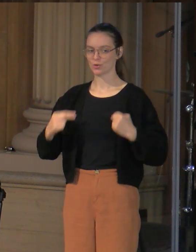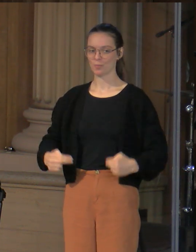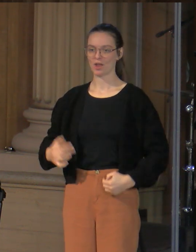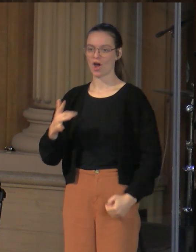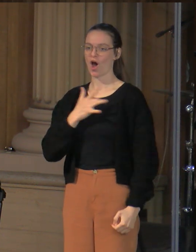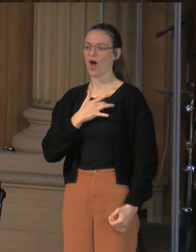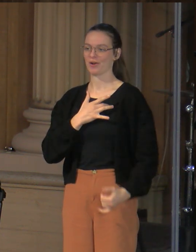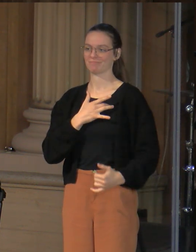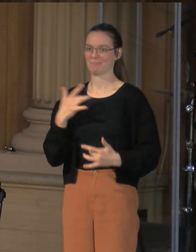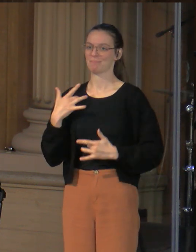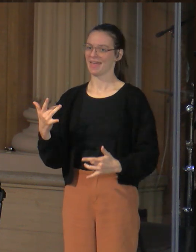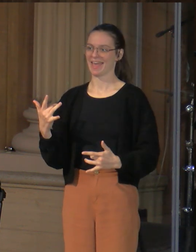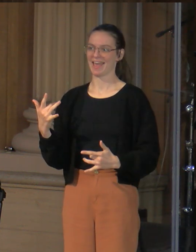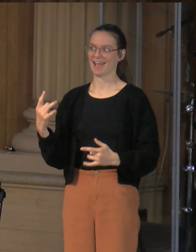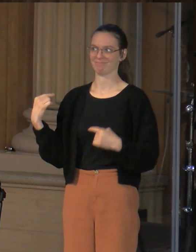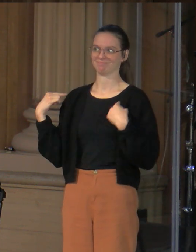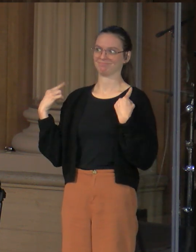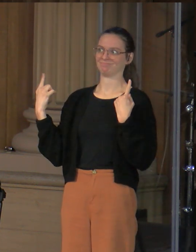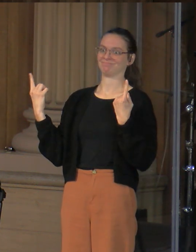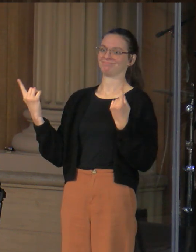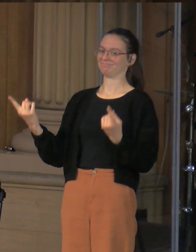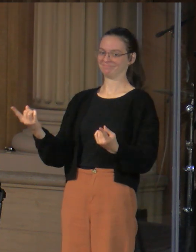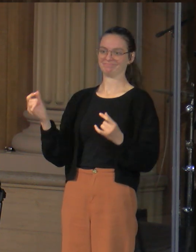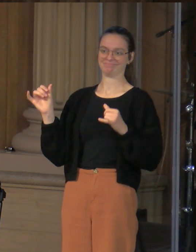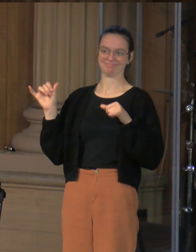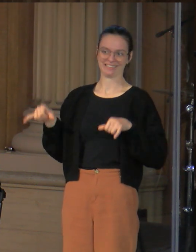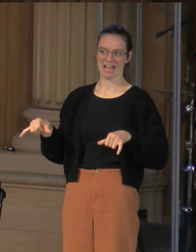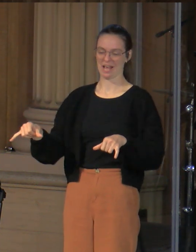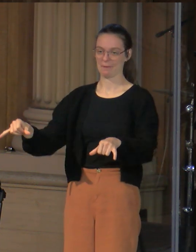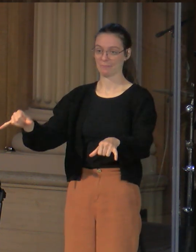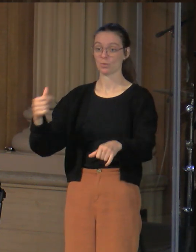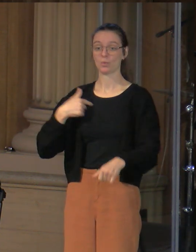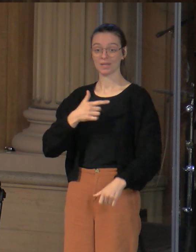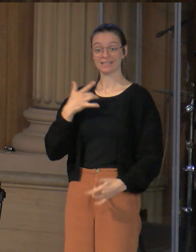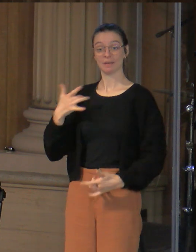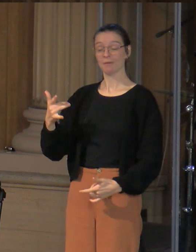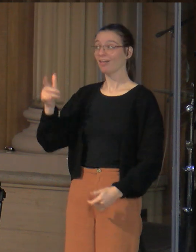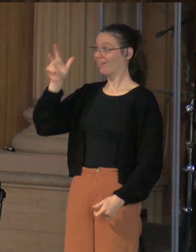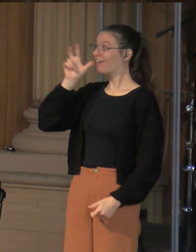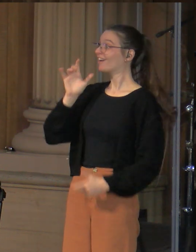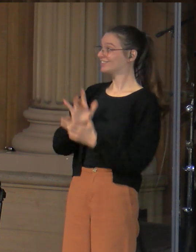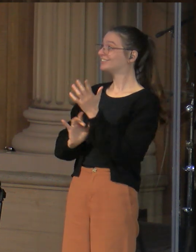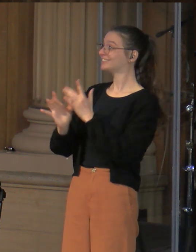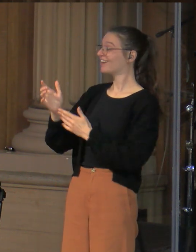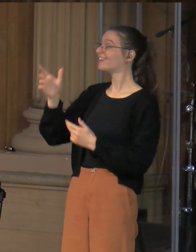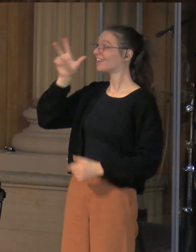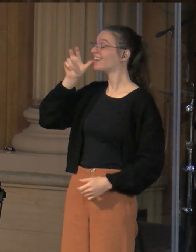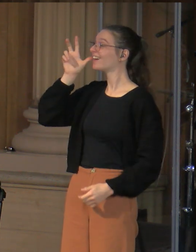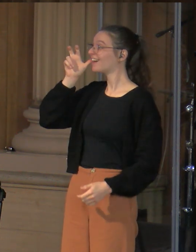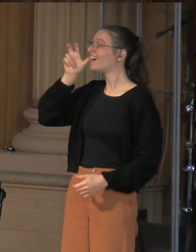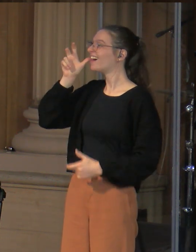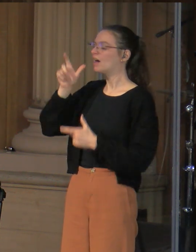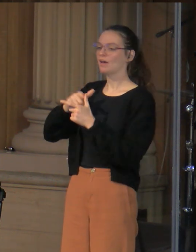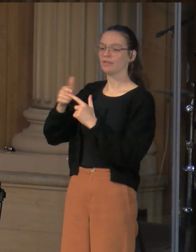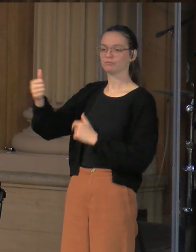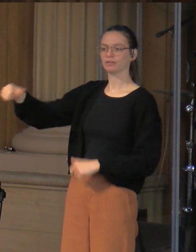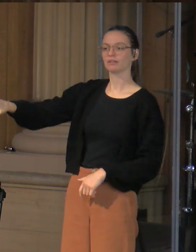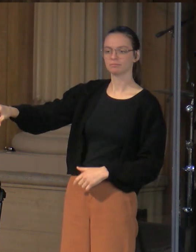some of the same reasons, hear from Jesus and then reject him. And sometimes we read the Bible and we try to find ourselves in these